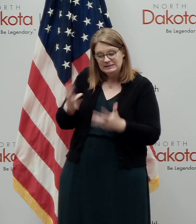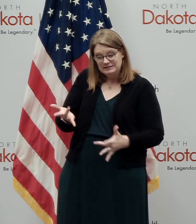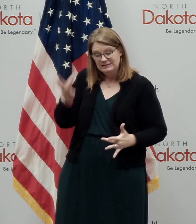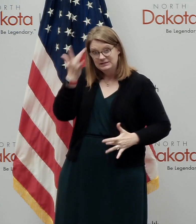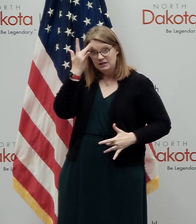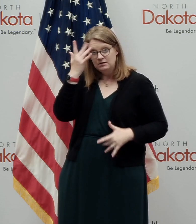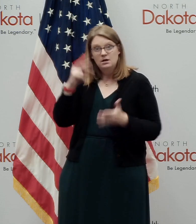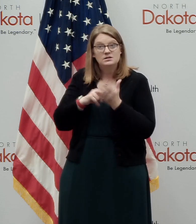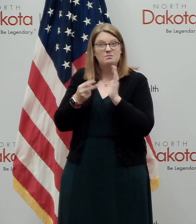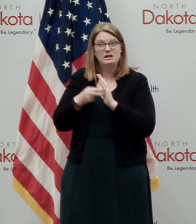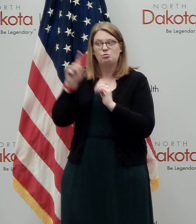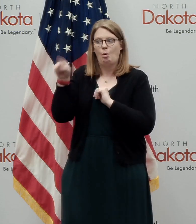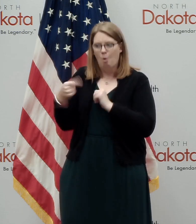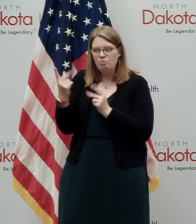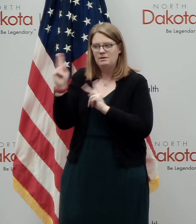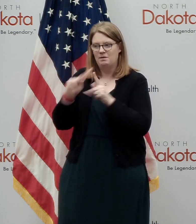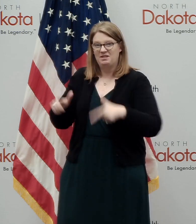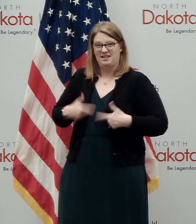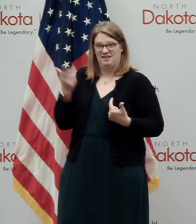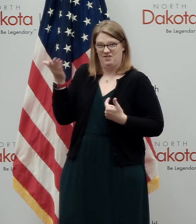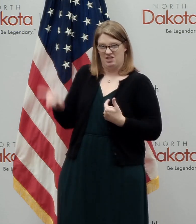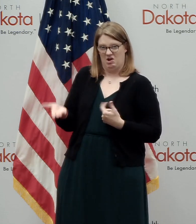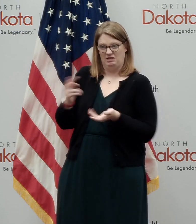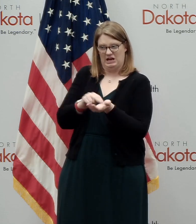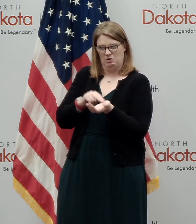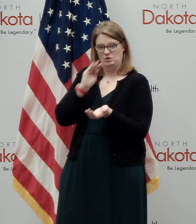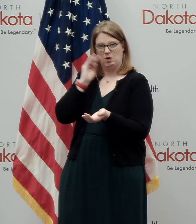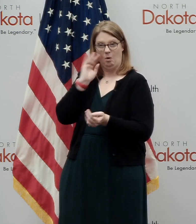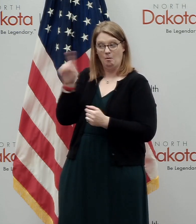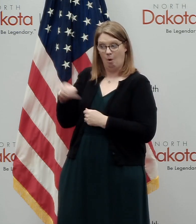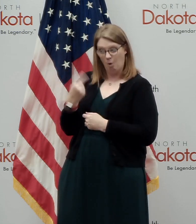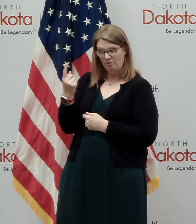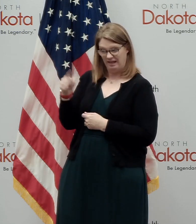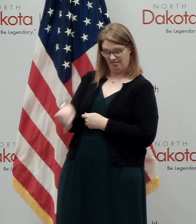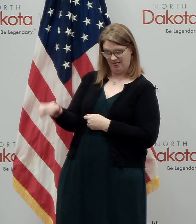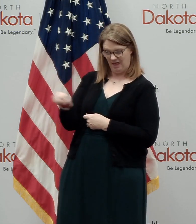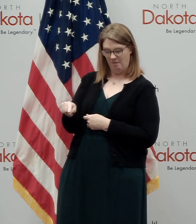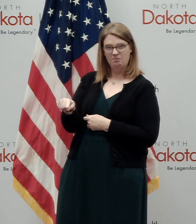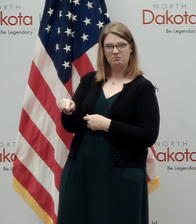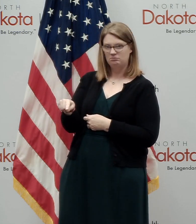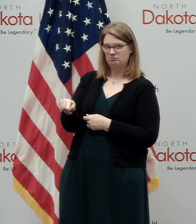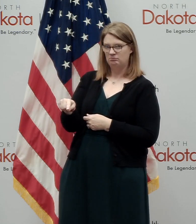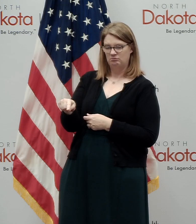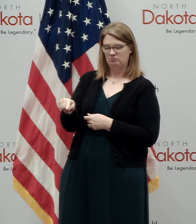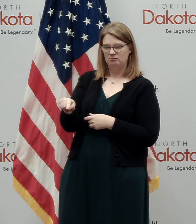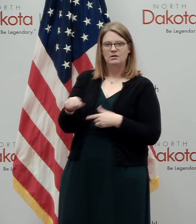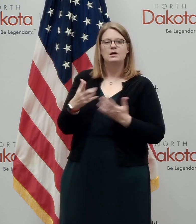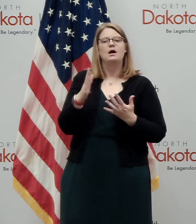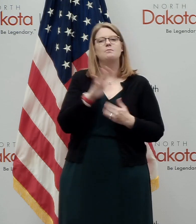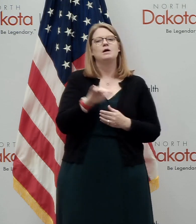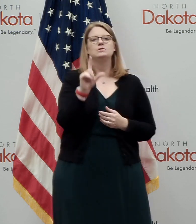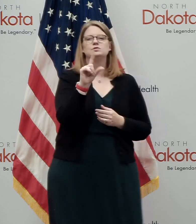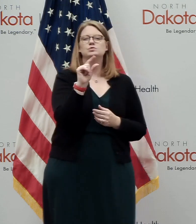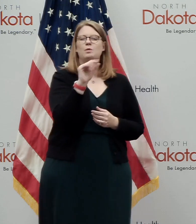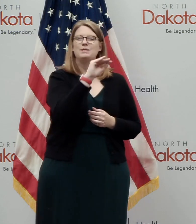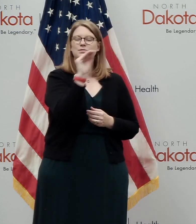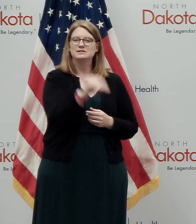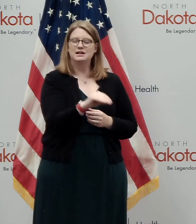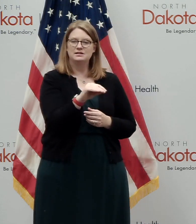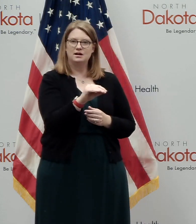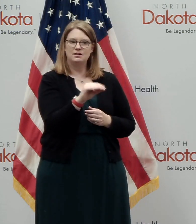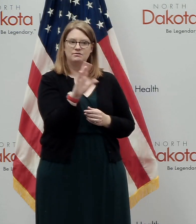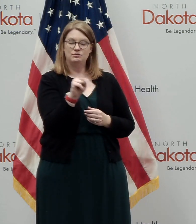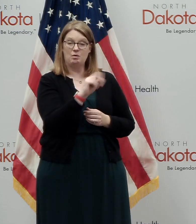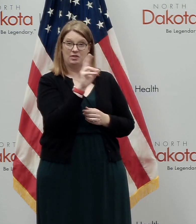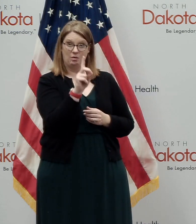in long-term care facilities, because we've talked about from the onset, sadly, about 20% of North Dakotans,